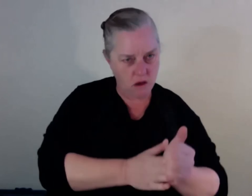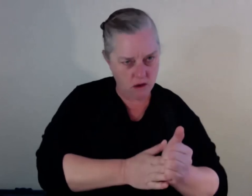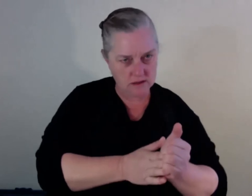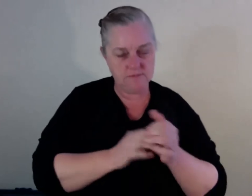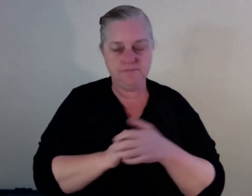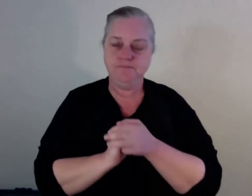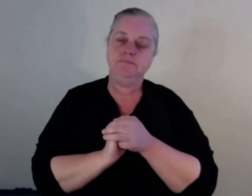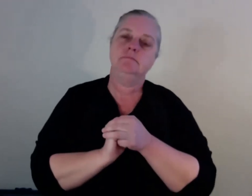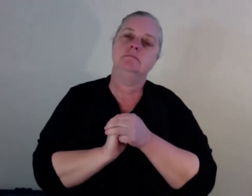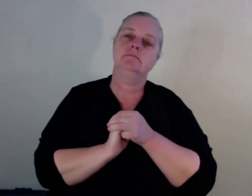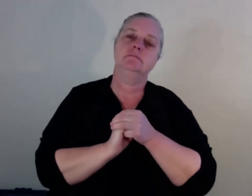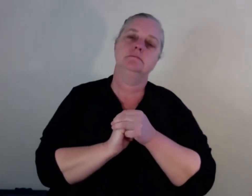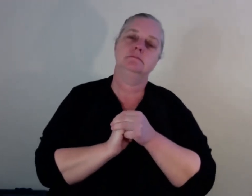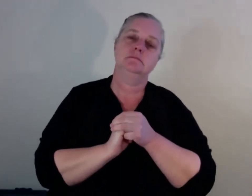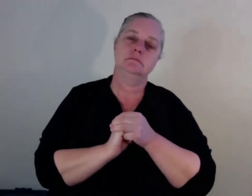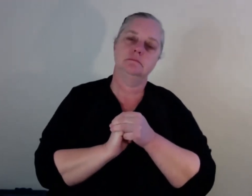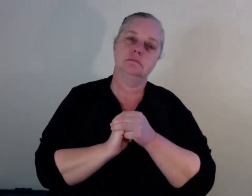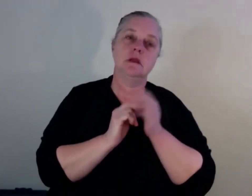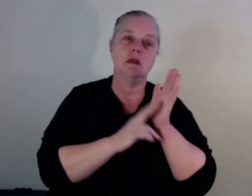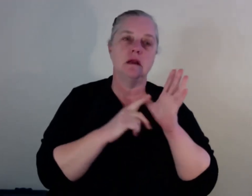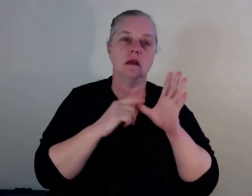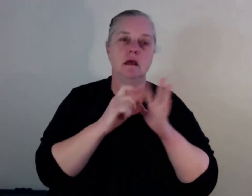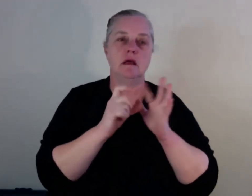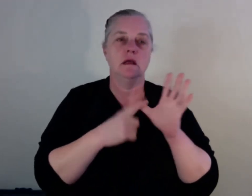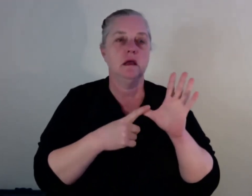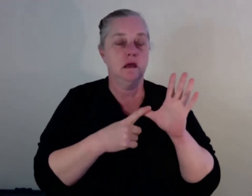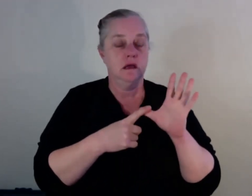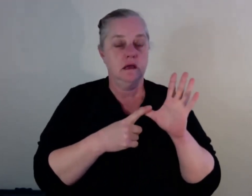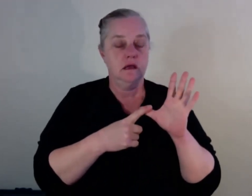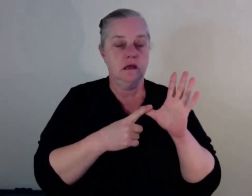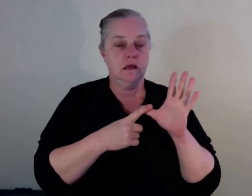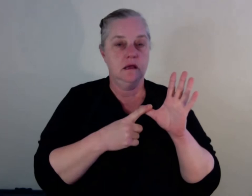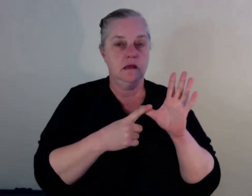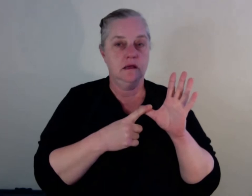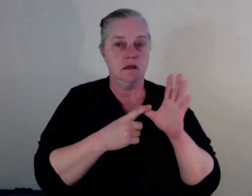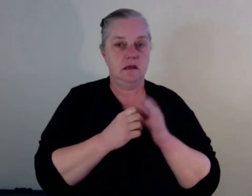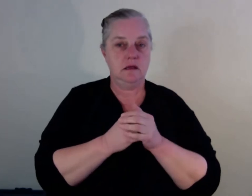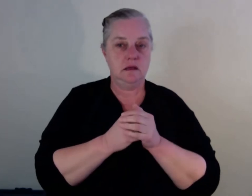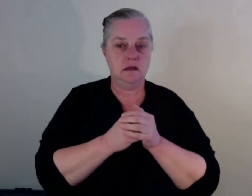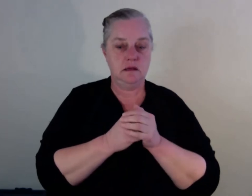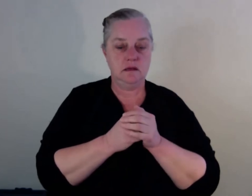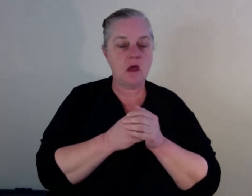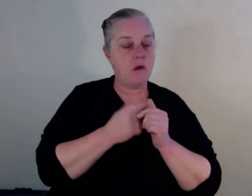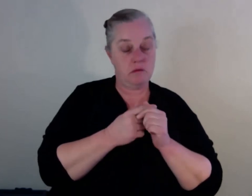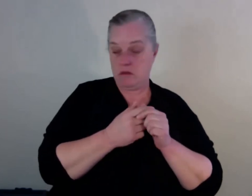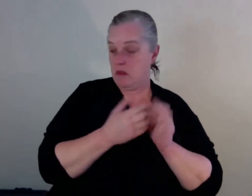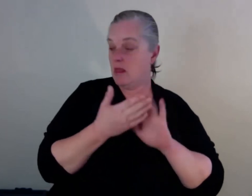So NADA essentially is this is the revised guide from a guide that NADA has previously produced